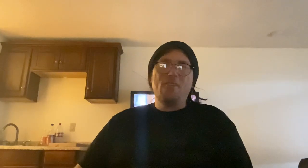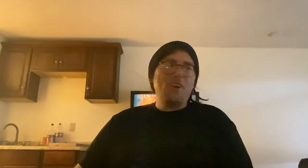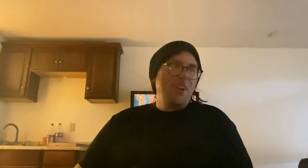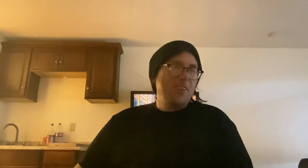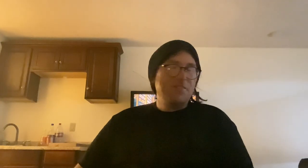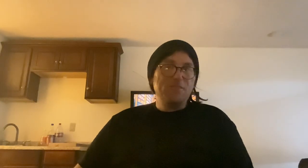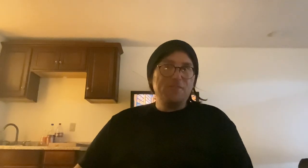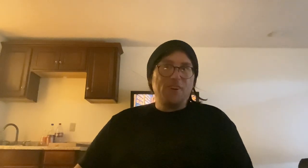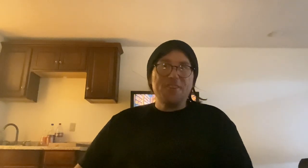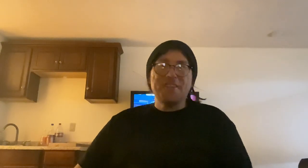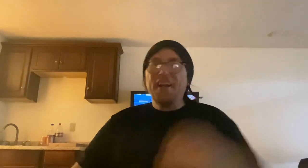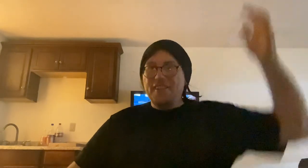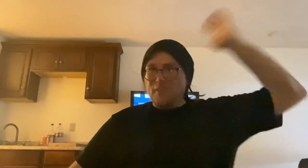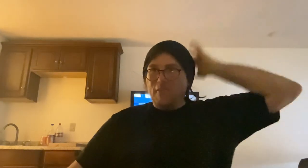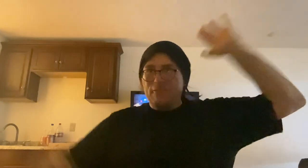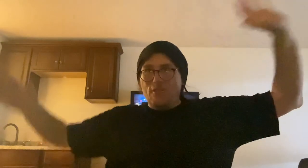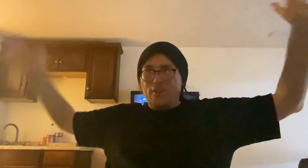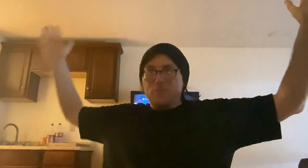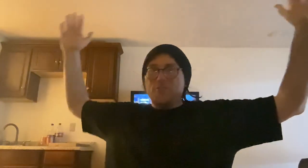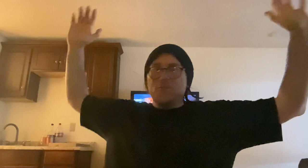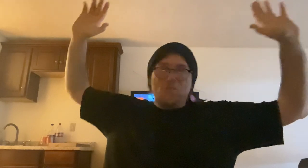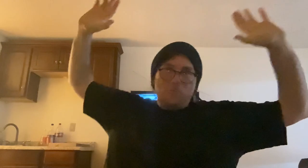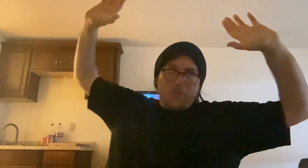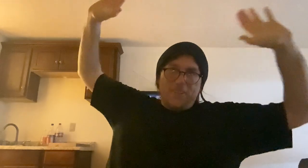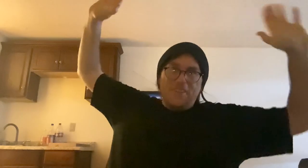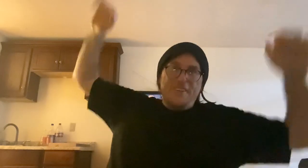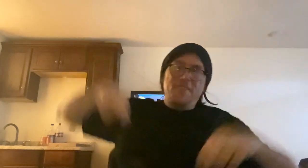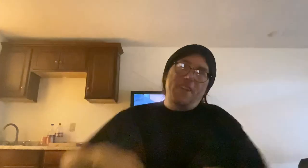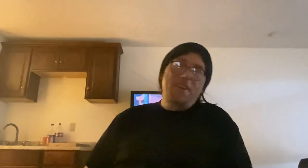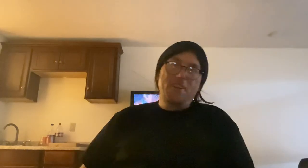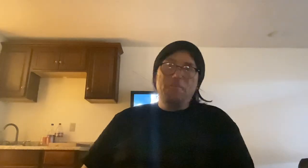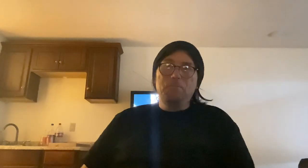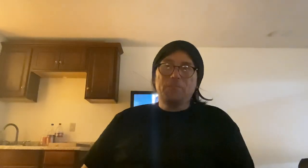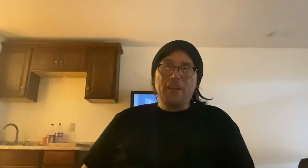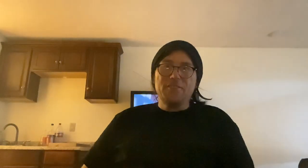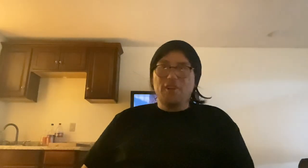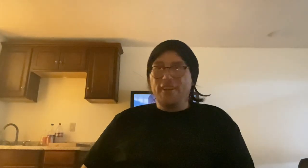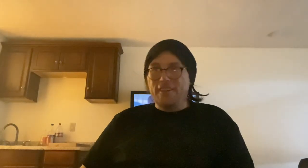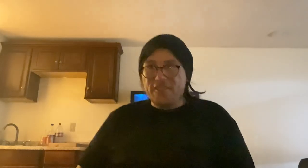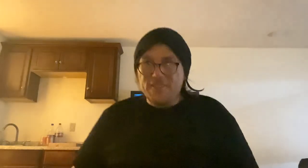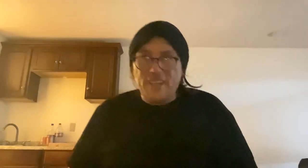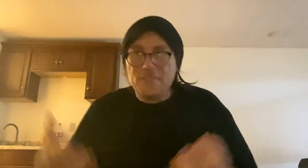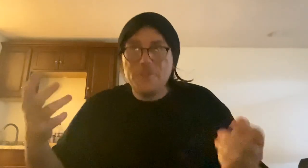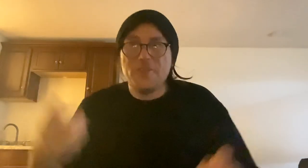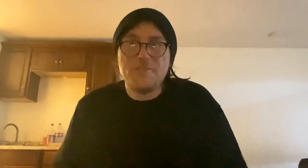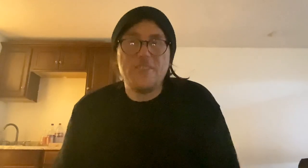designs and whatever, our images, our work and, you know, and trying to get commissions. Because